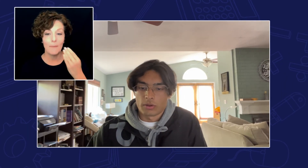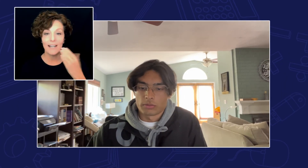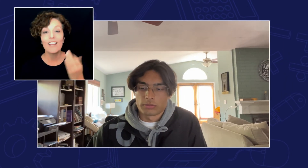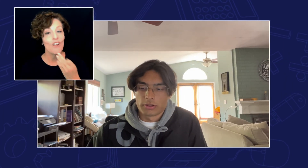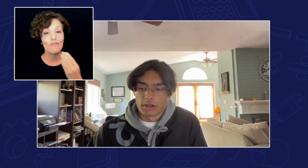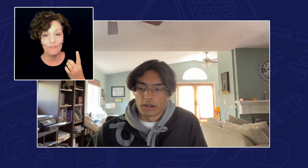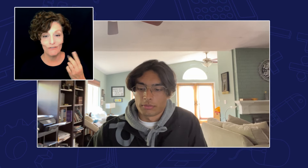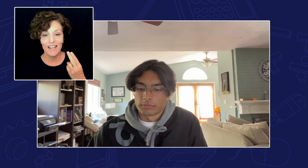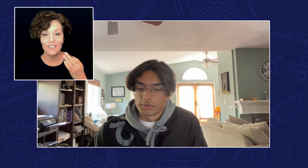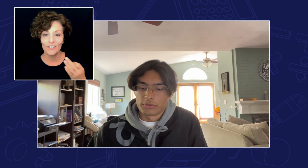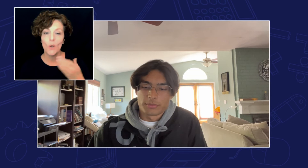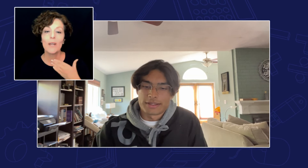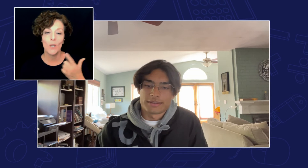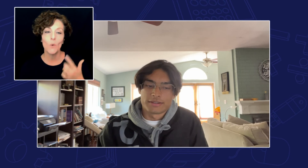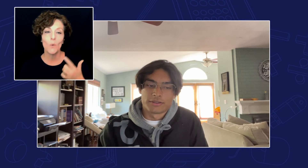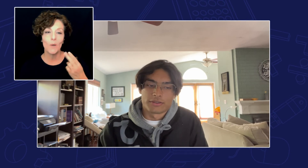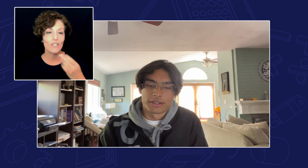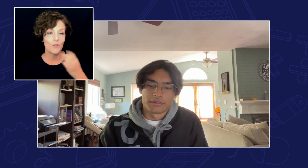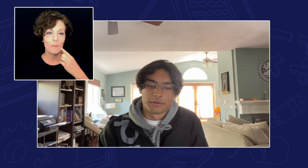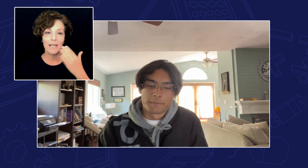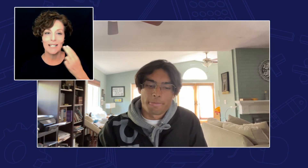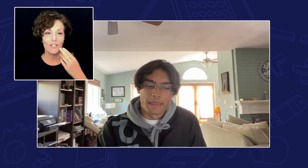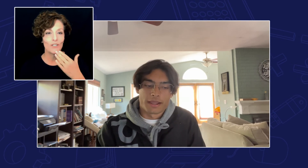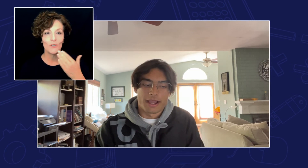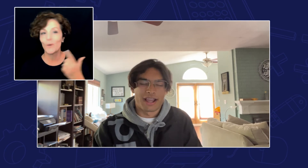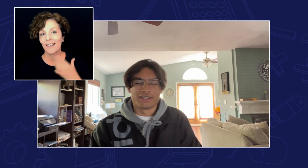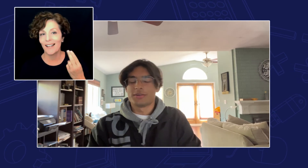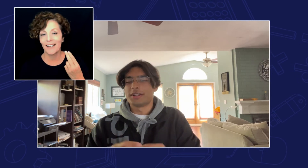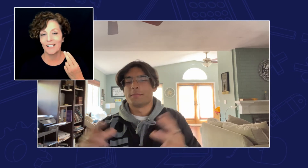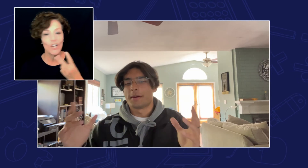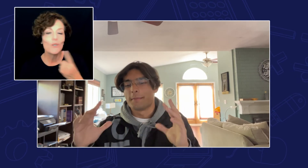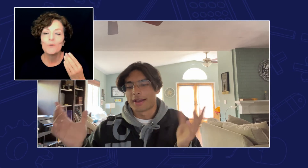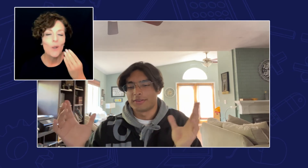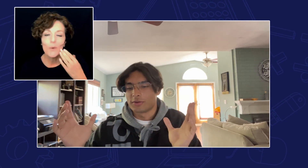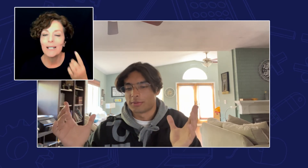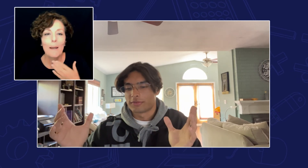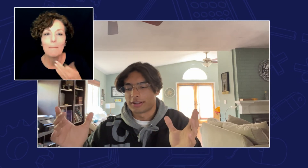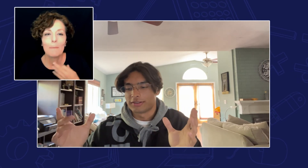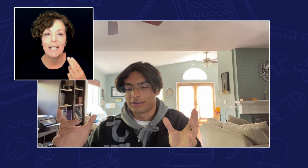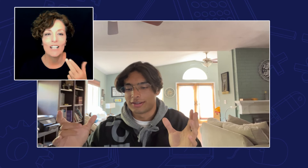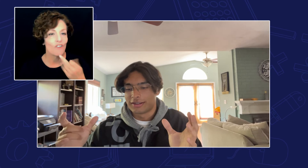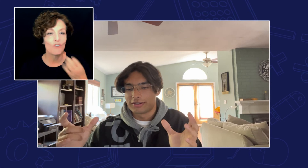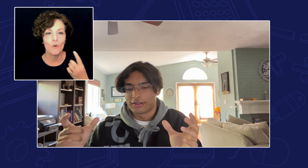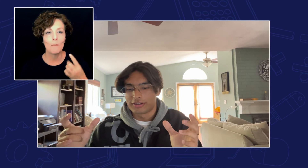um it was super easy to just like you don't need a massive group of friends to